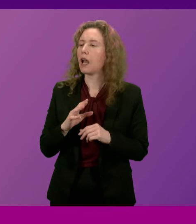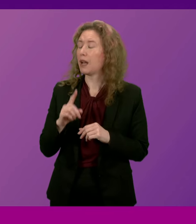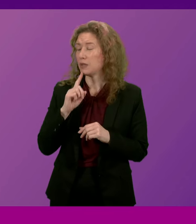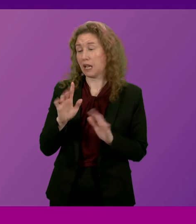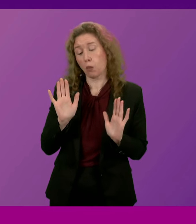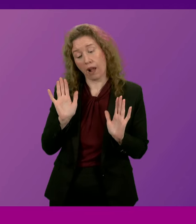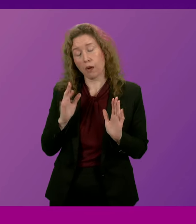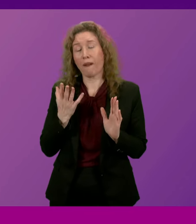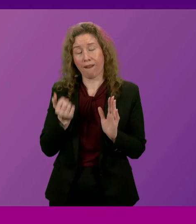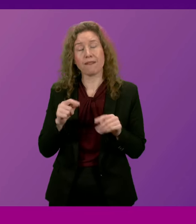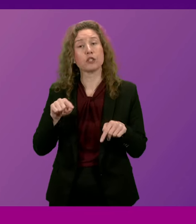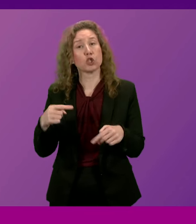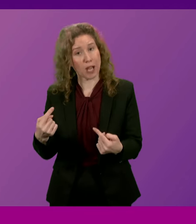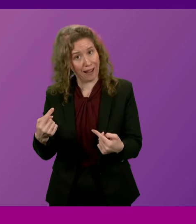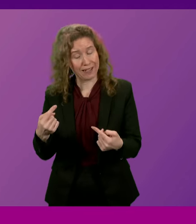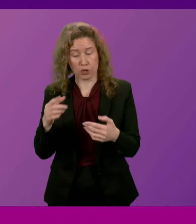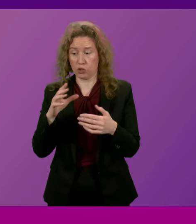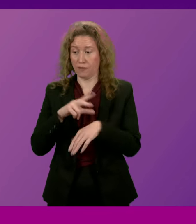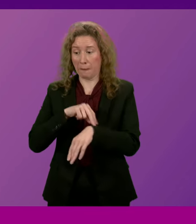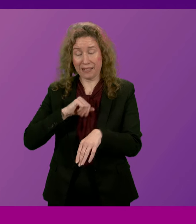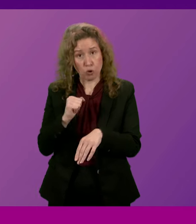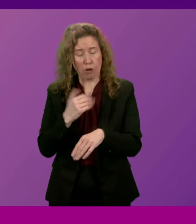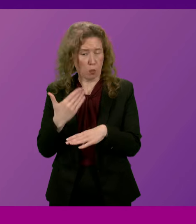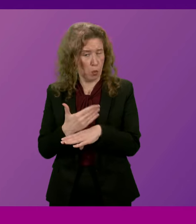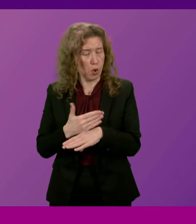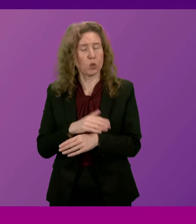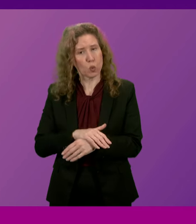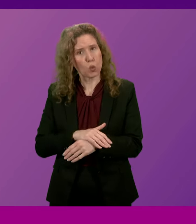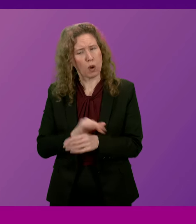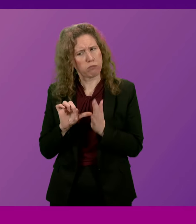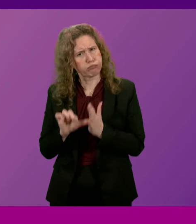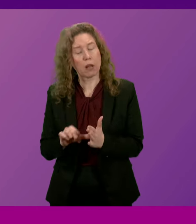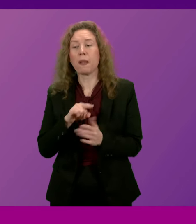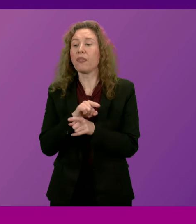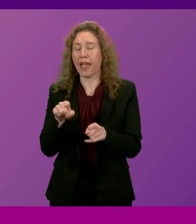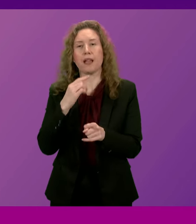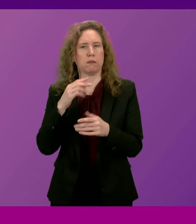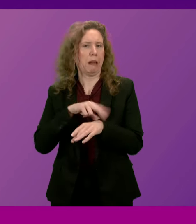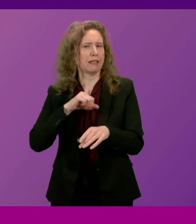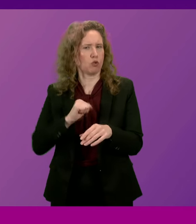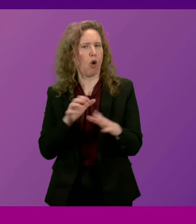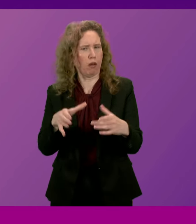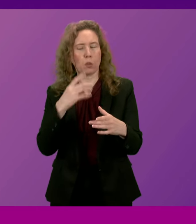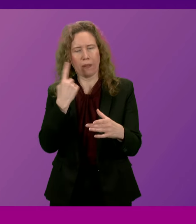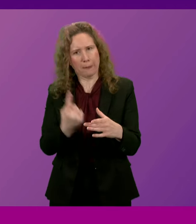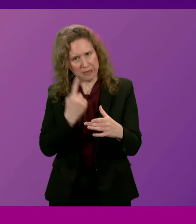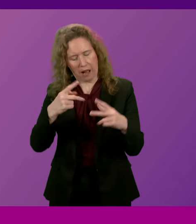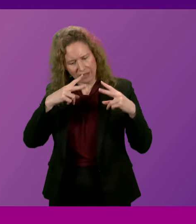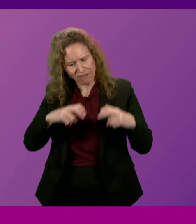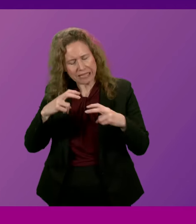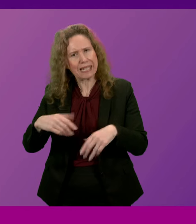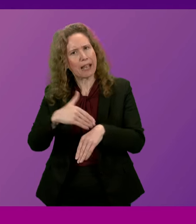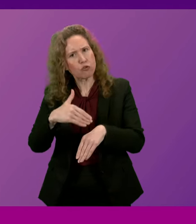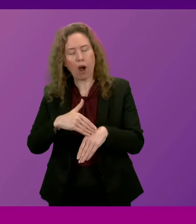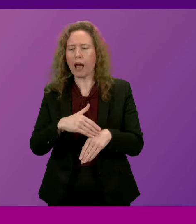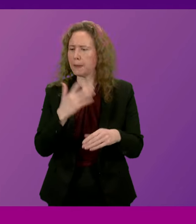in relation to the work of Police Scotland. Police Scotland will make the necessary steps to investigate crimes where there